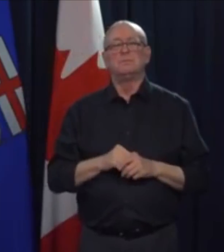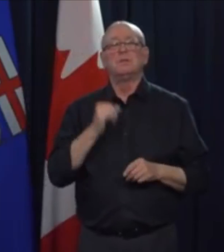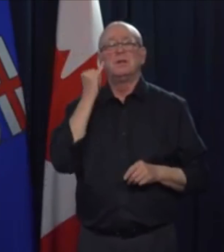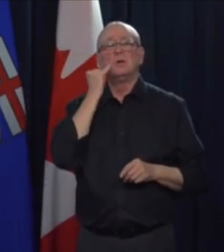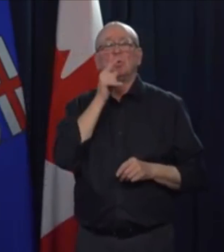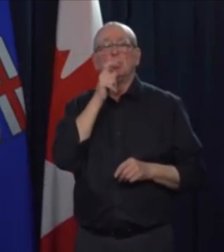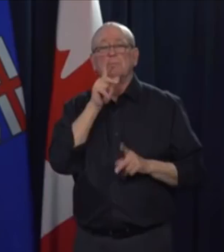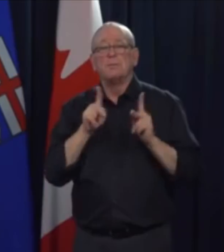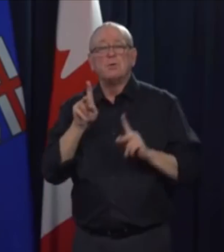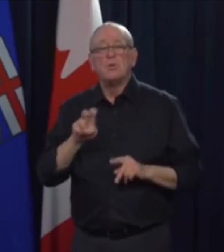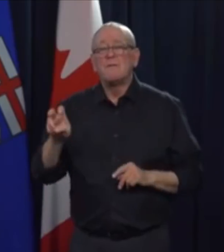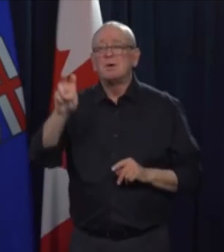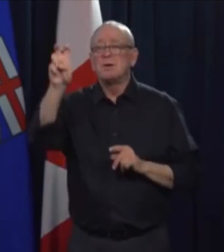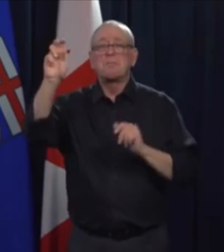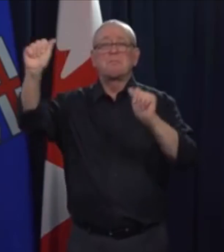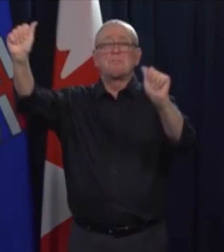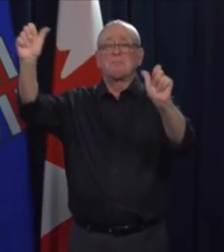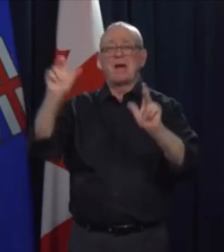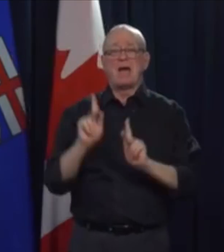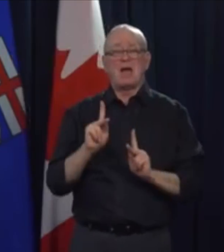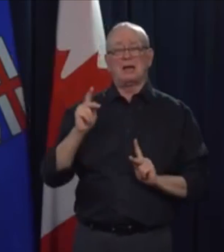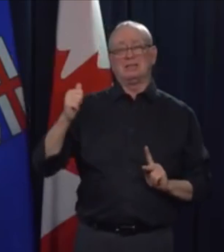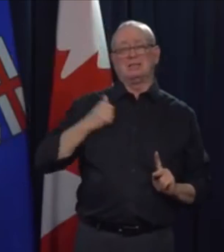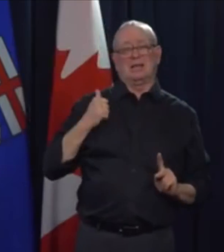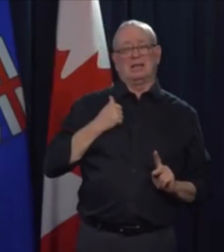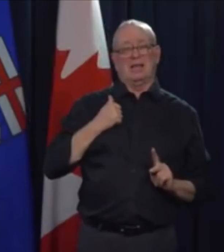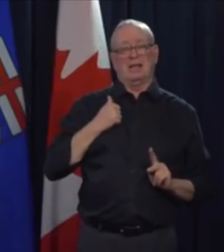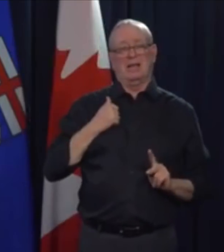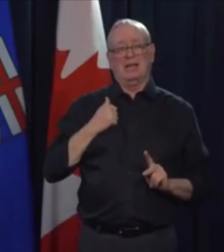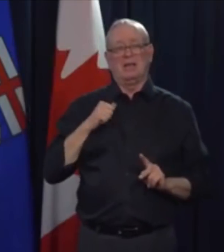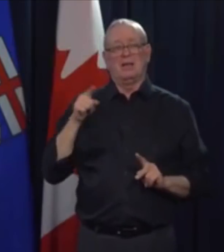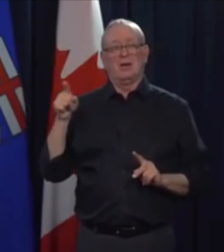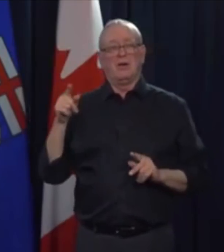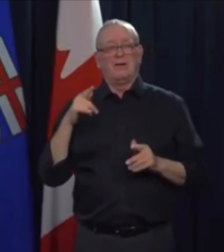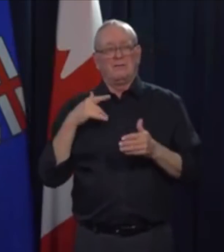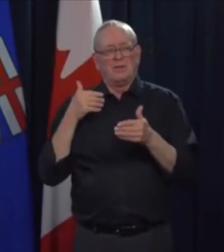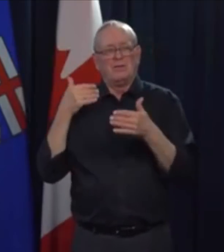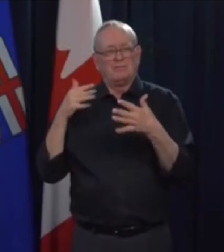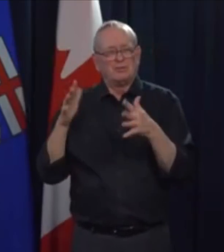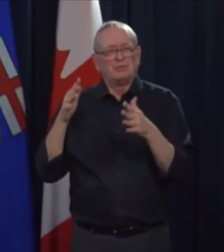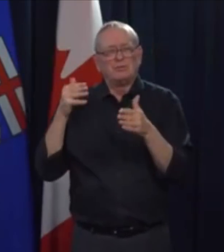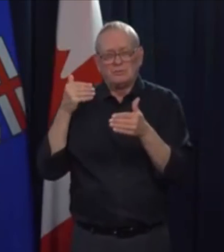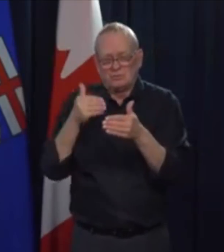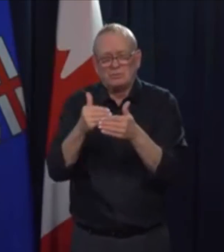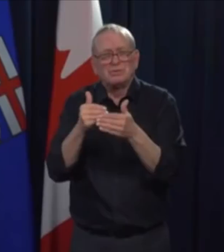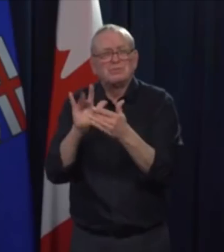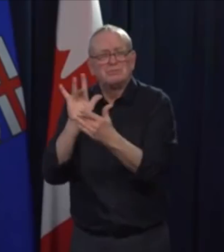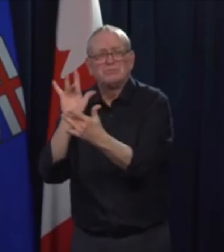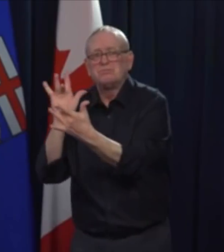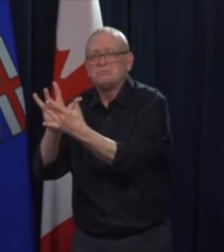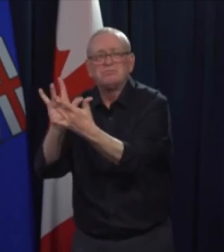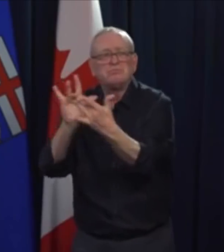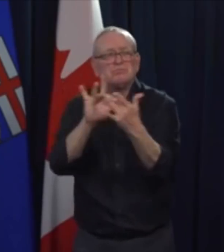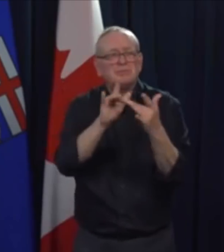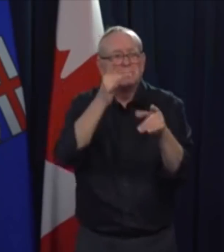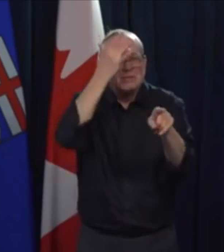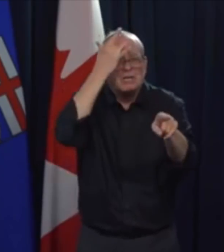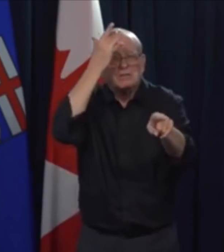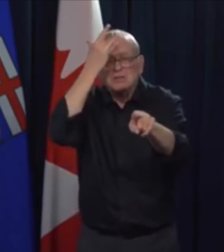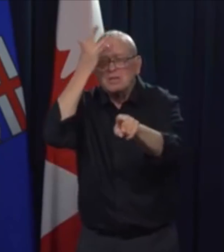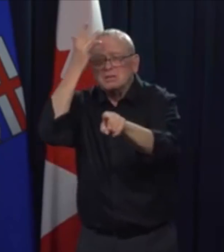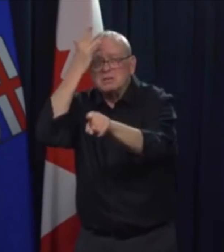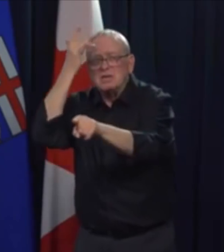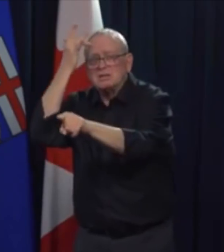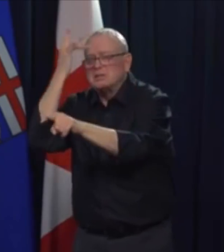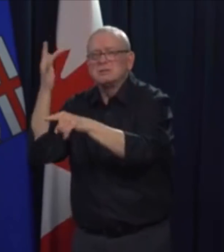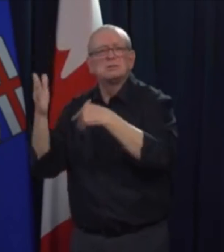people who are close contacts of a confirmed case will still need to self-isolate for 14 days upon their return or